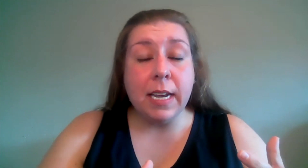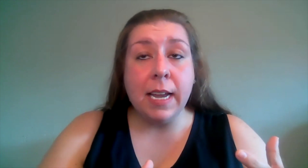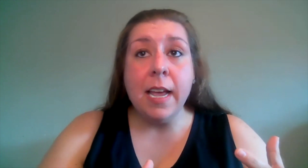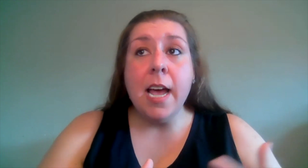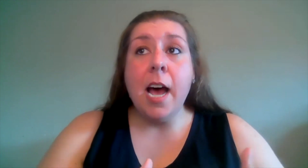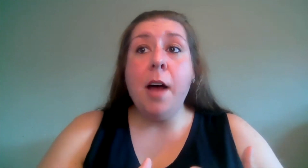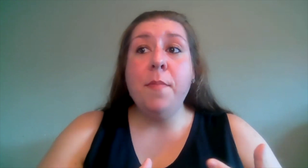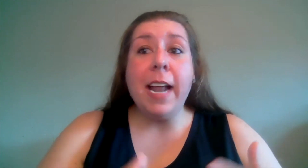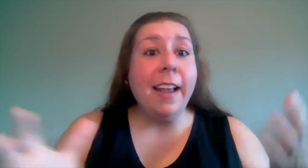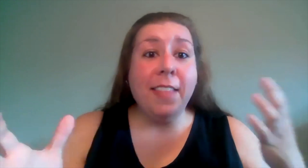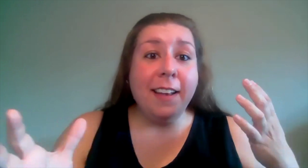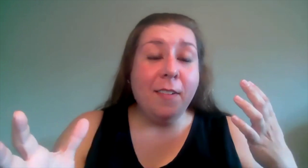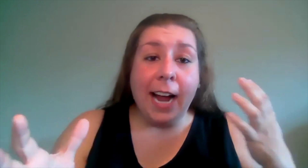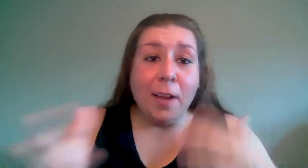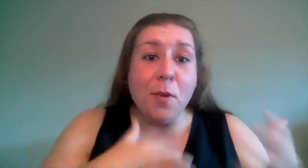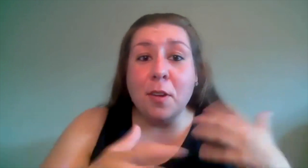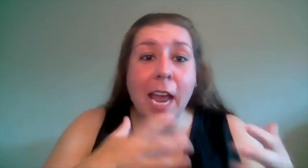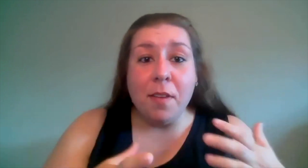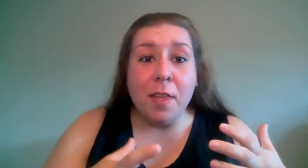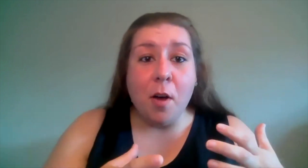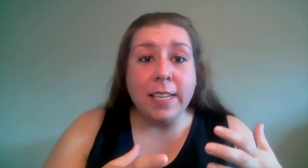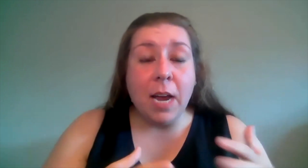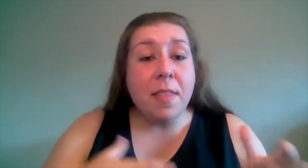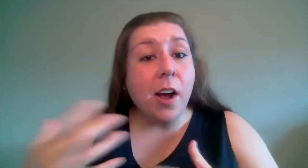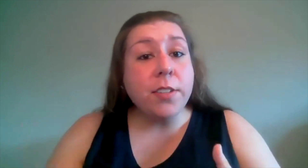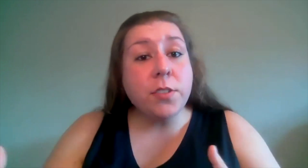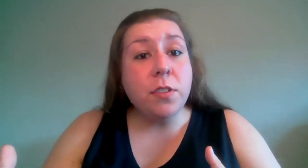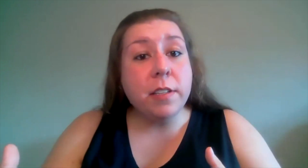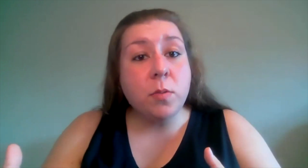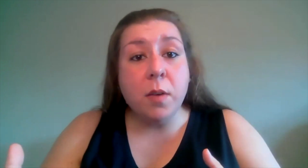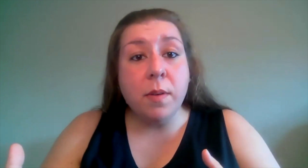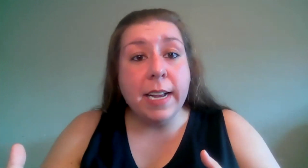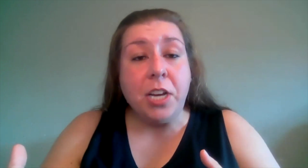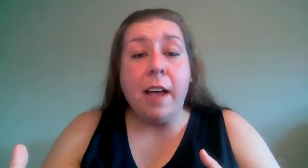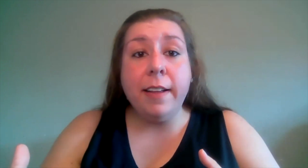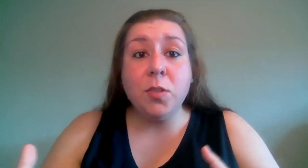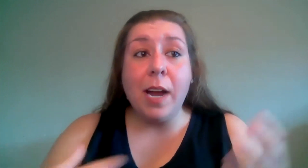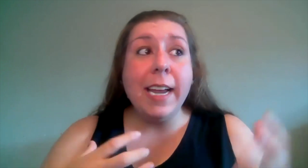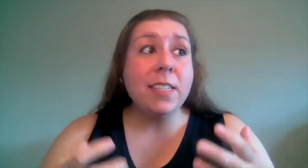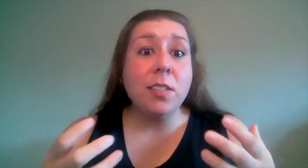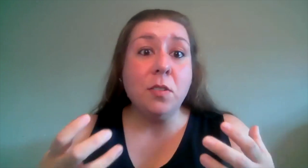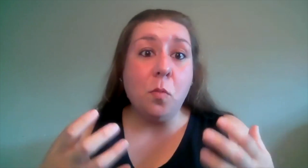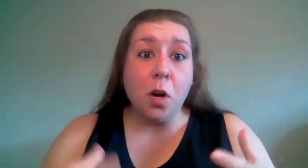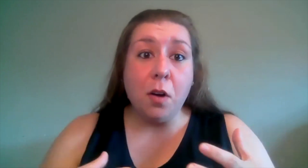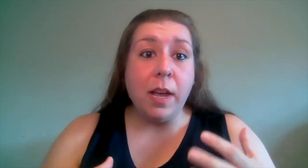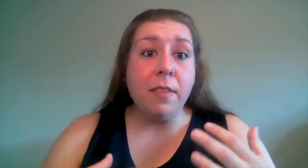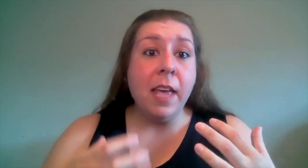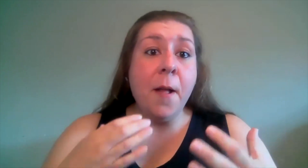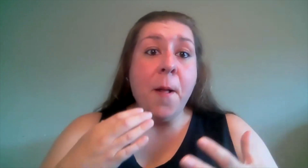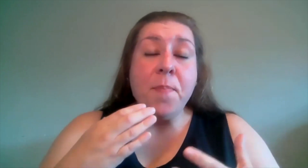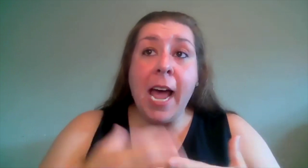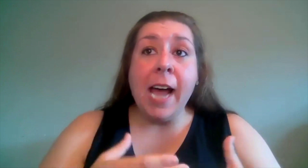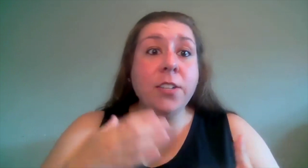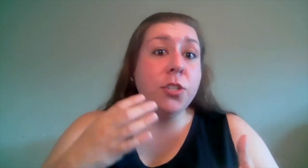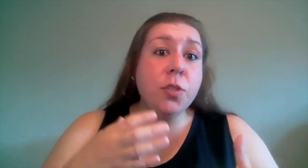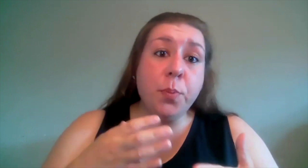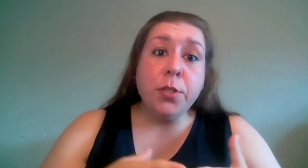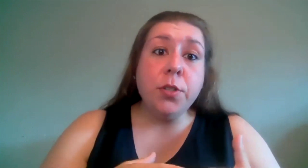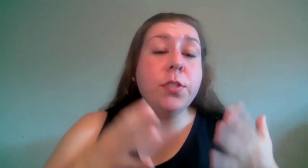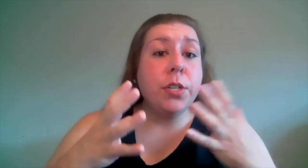in it um that i that i communicate with them all the time and then i also do this 21 day challenge where i get to work with actors producers